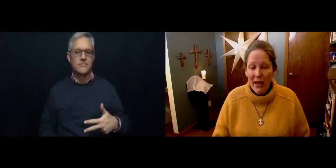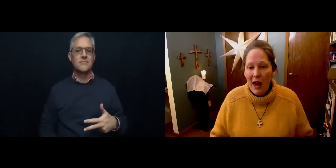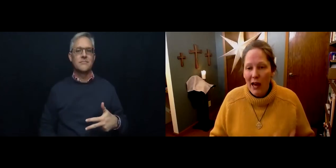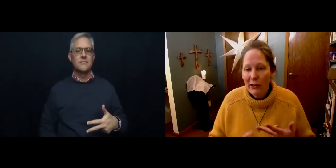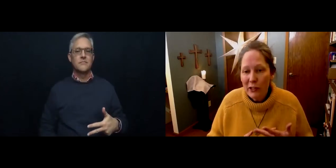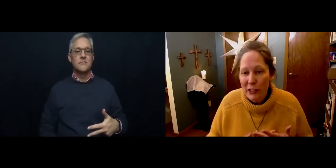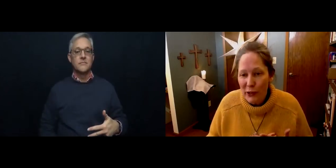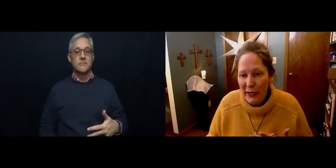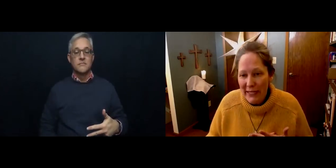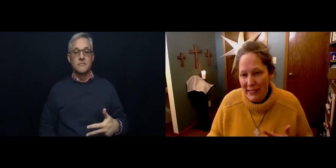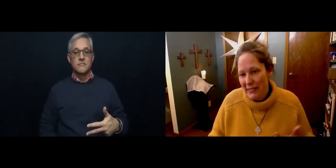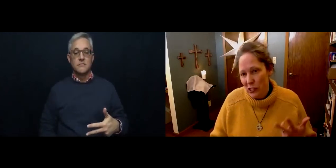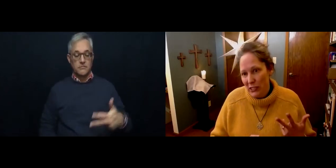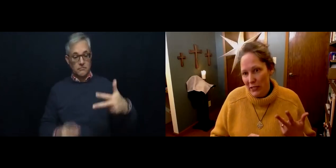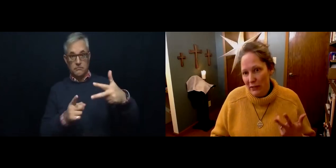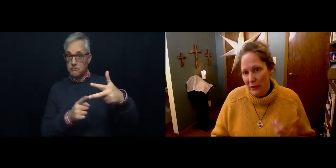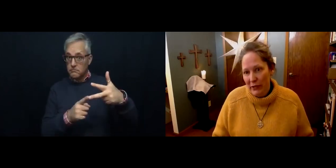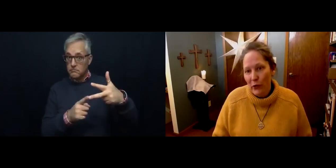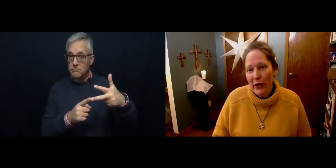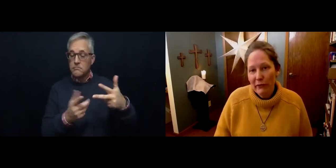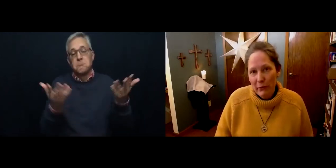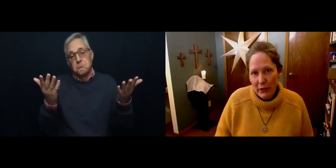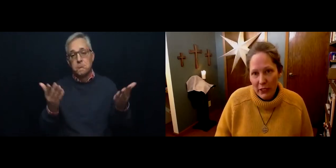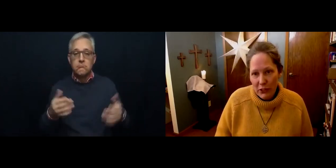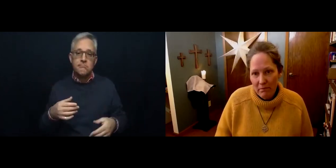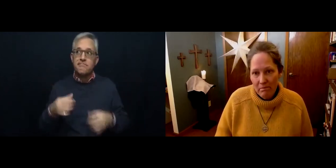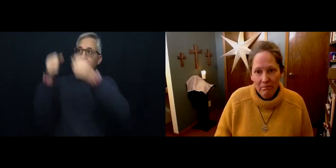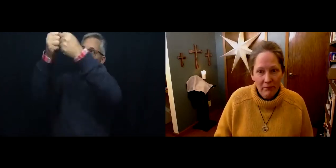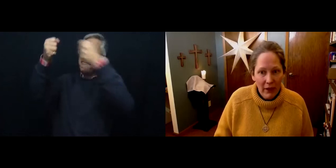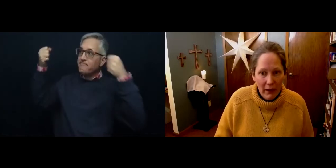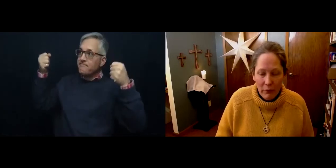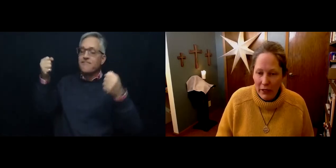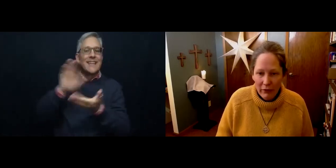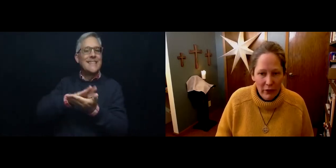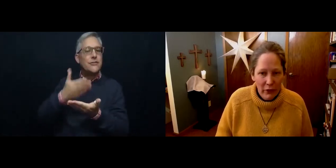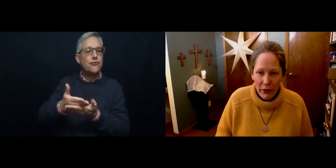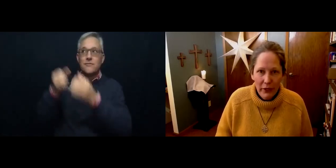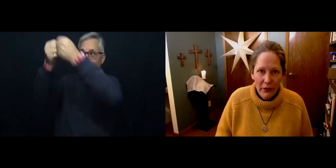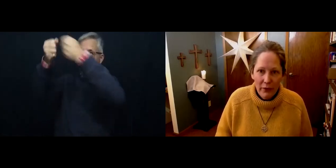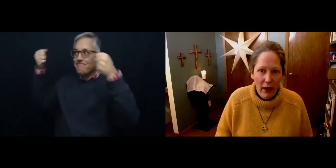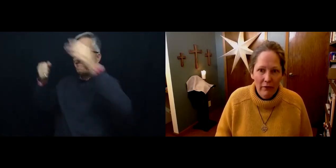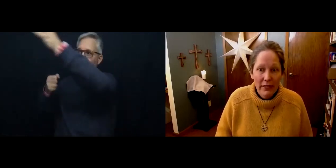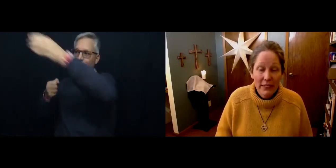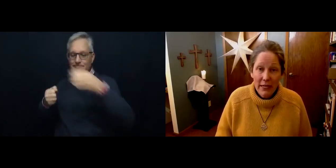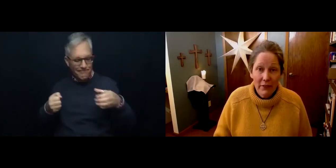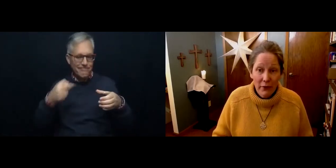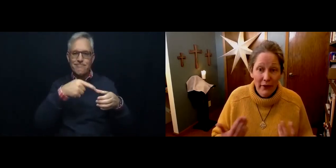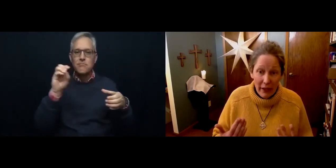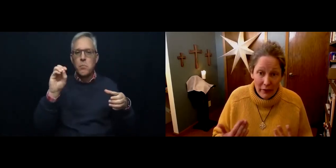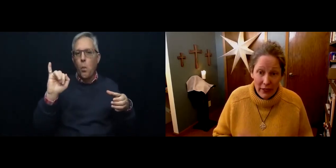A third choice is to just get a little bit of oil from your kitchen. Whatever cooking oil you have is safe to go on the outside of